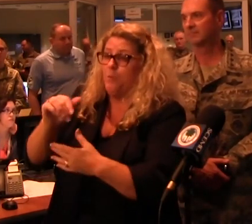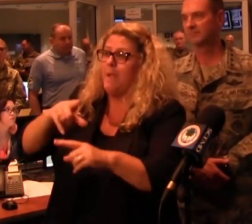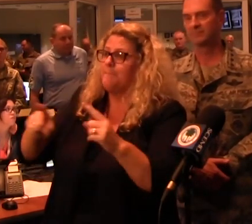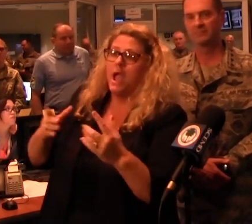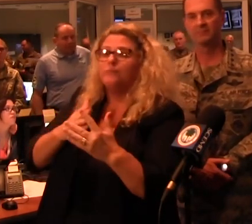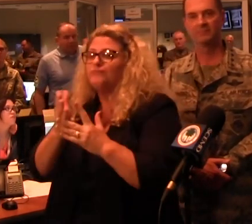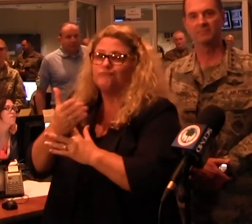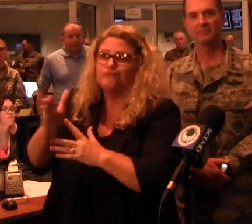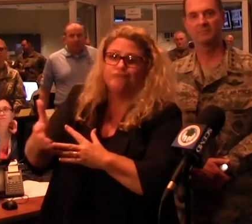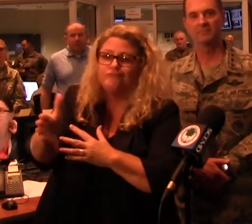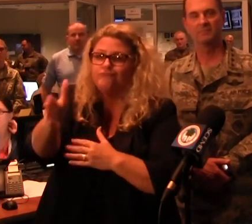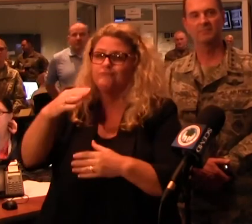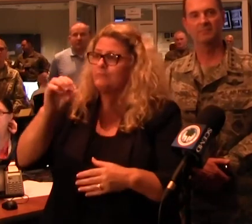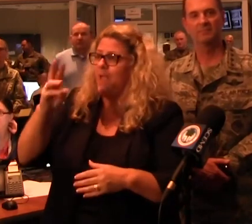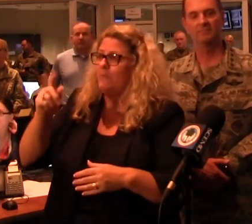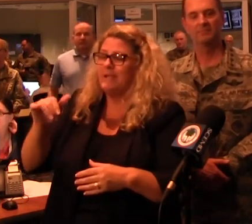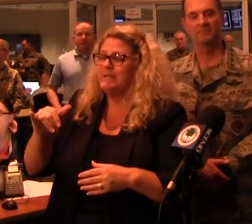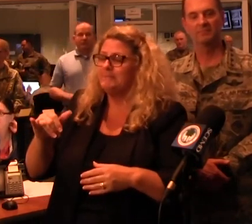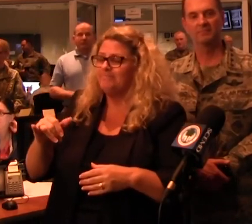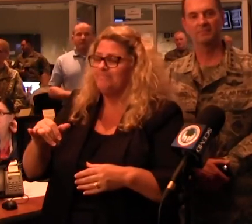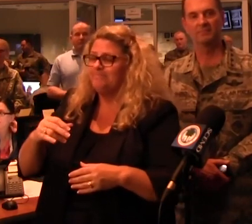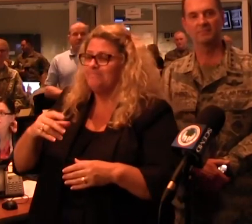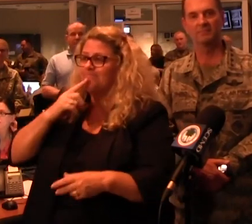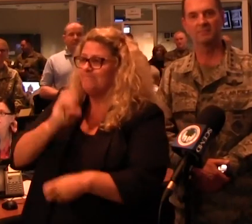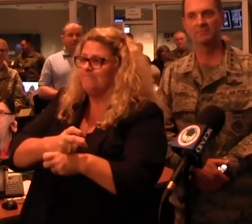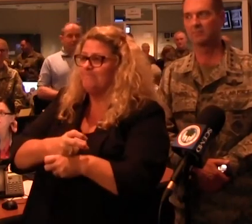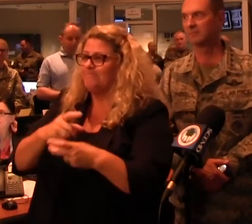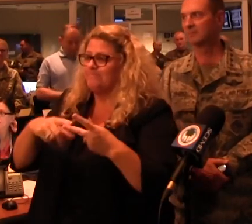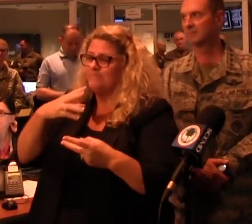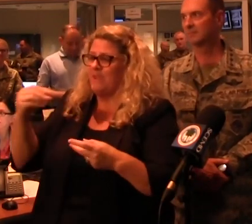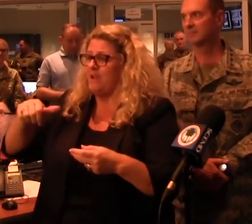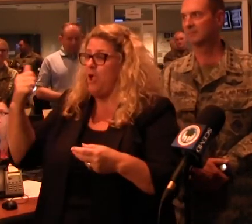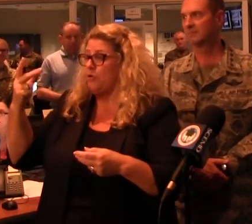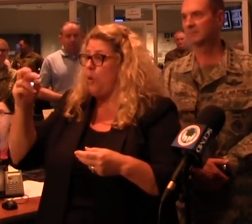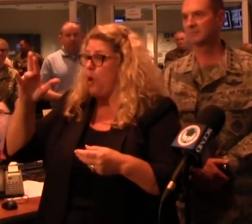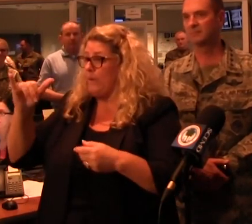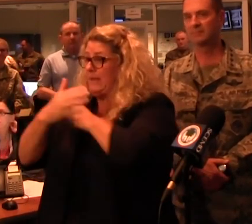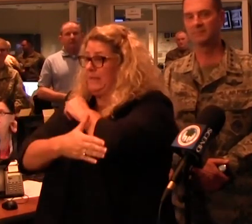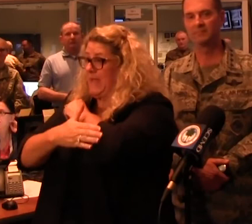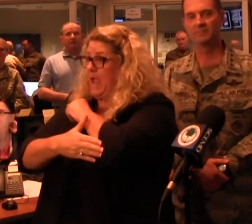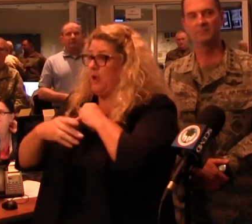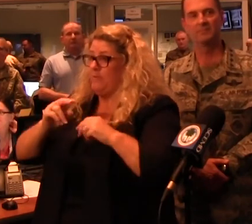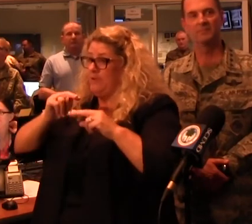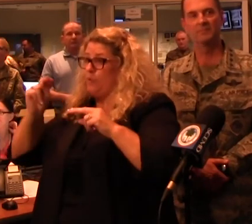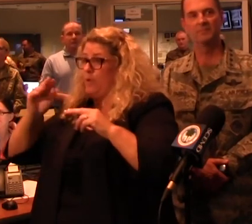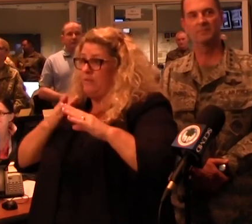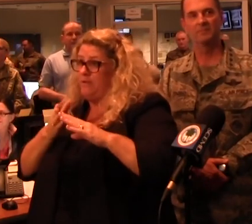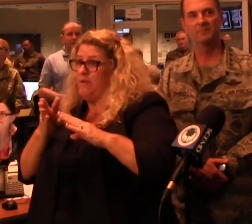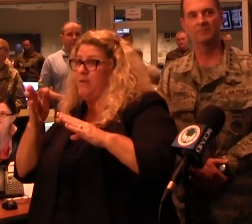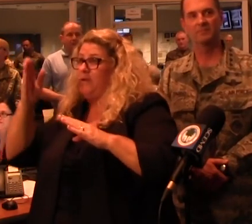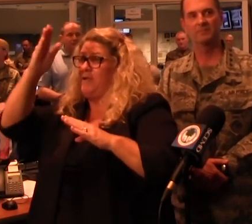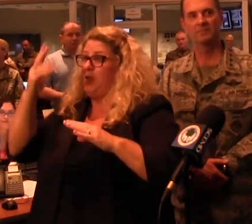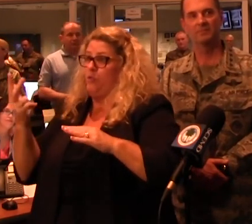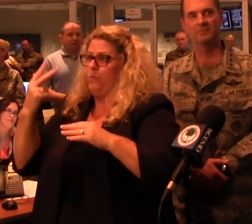to the rest of O'Ree County, particularly if those other roads that are farther north get cut off, which is likely the three bridges there